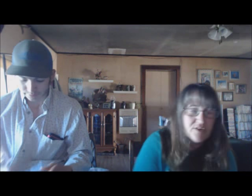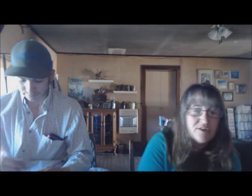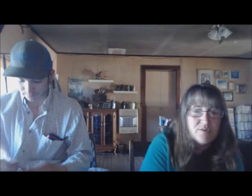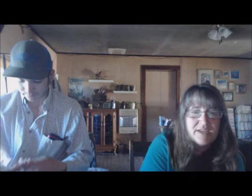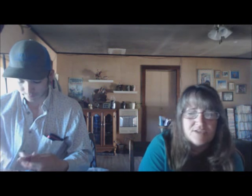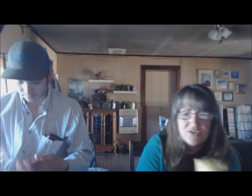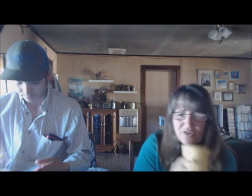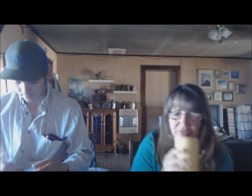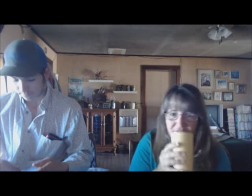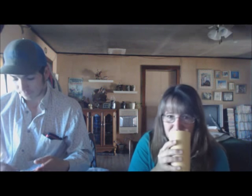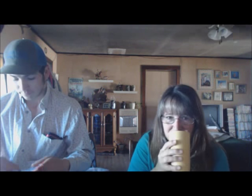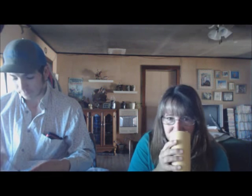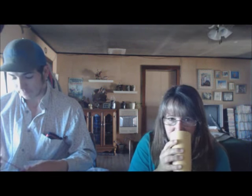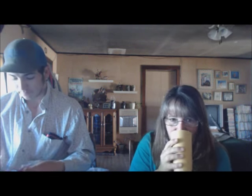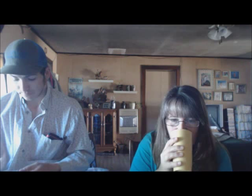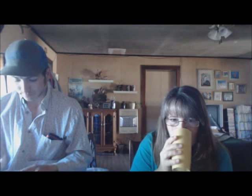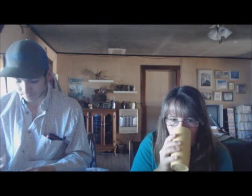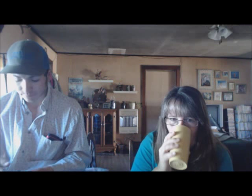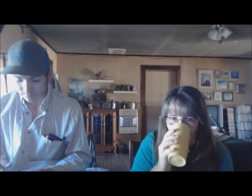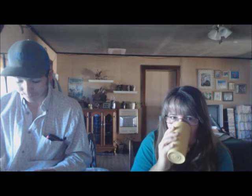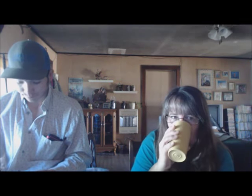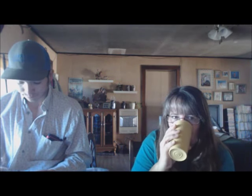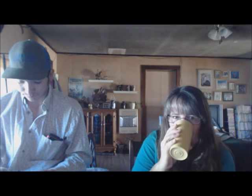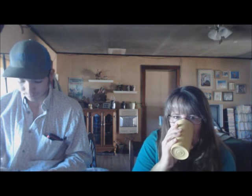His rodeo weekend started Thursday. Mm-hmm.